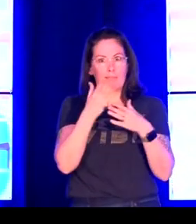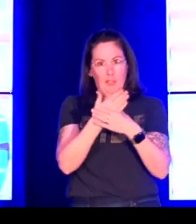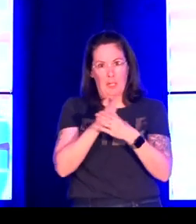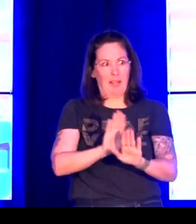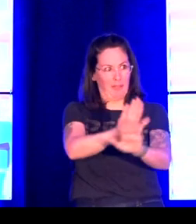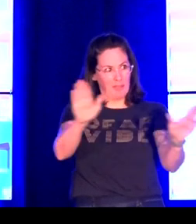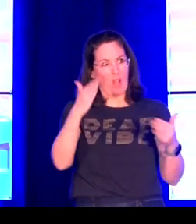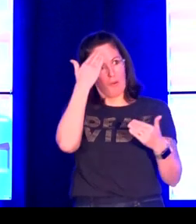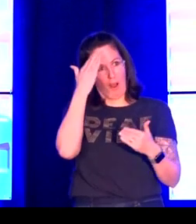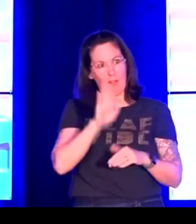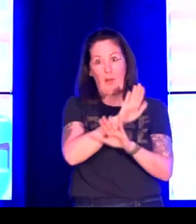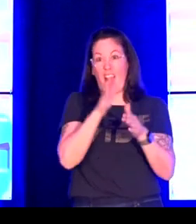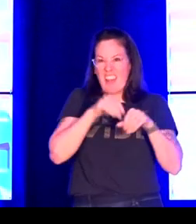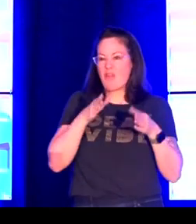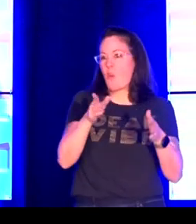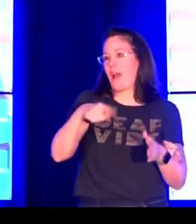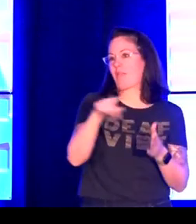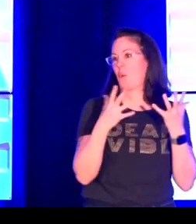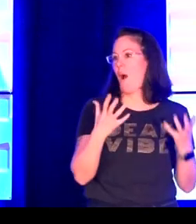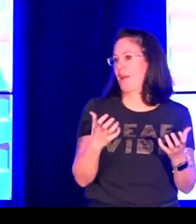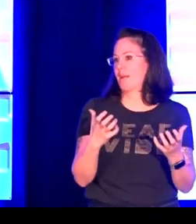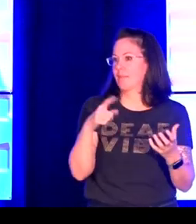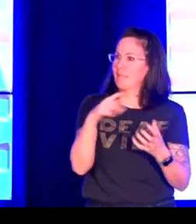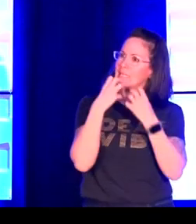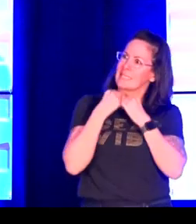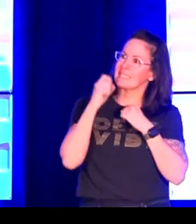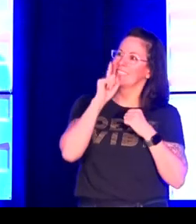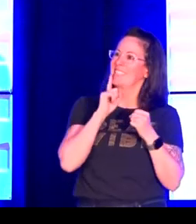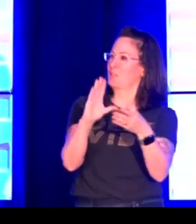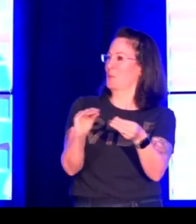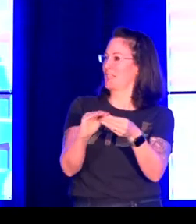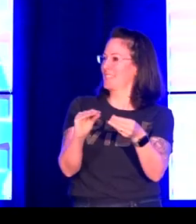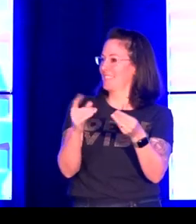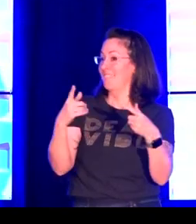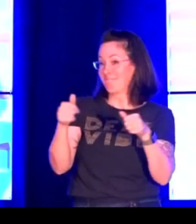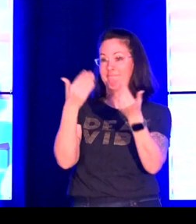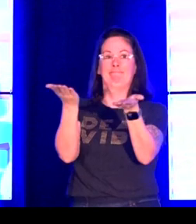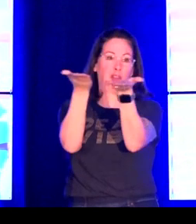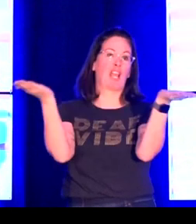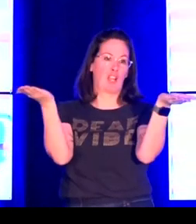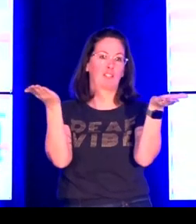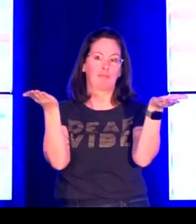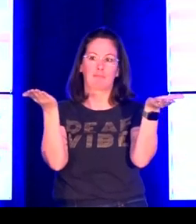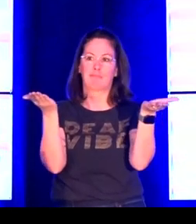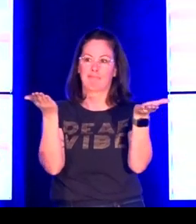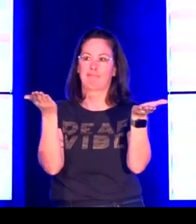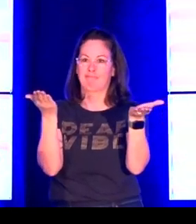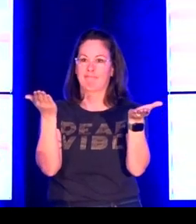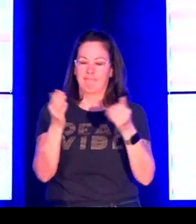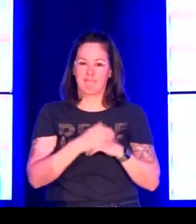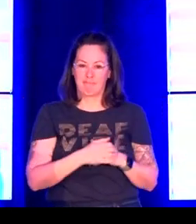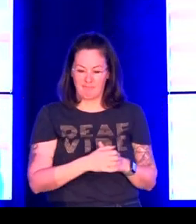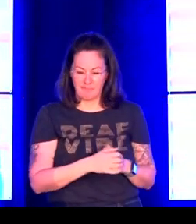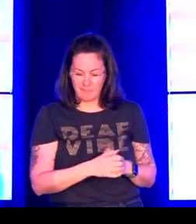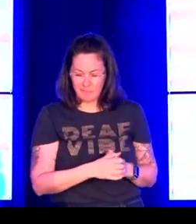this is also available online so all of the work that we have done is available to the community immediately and